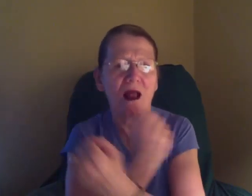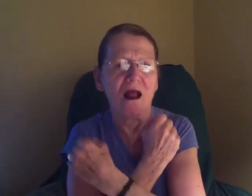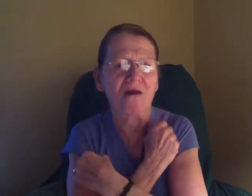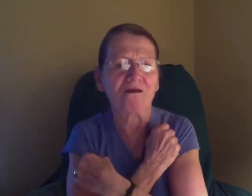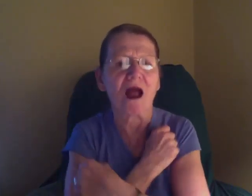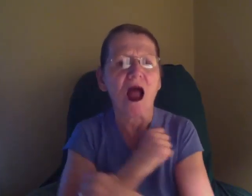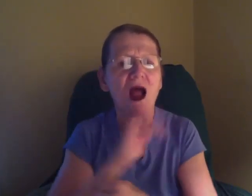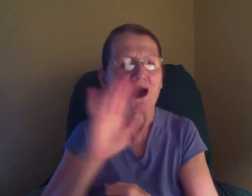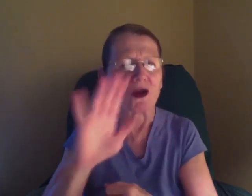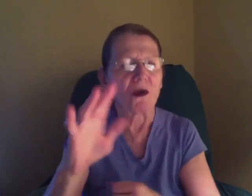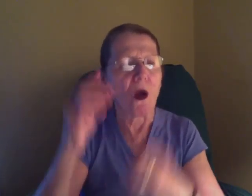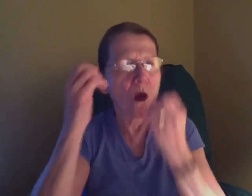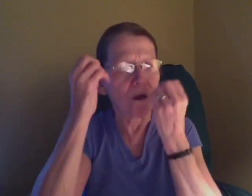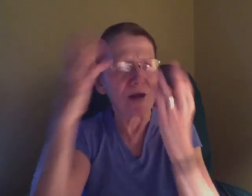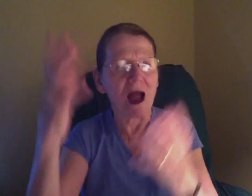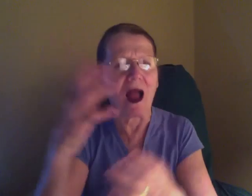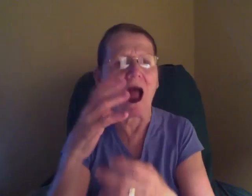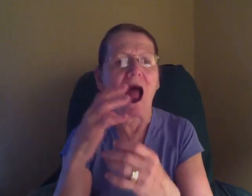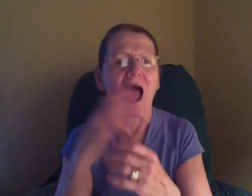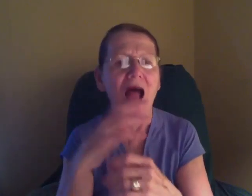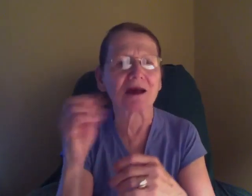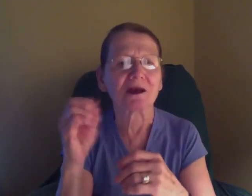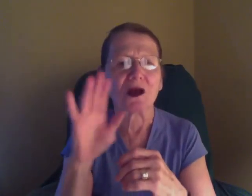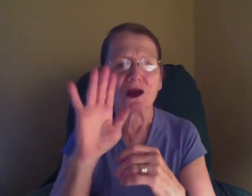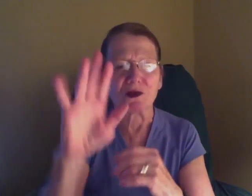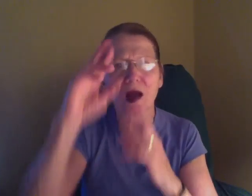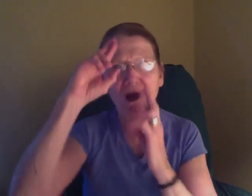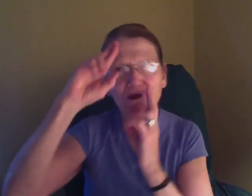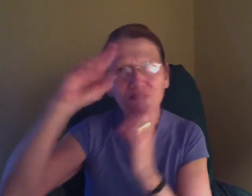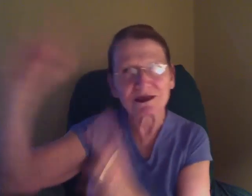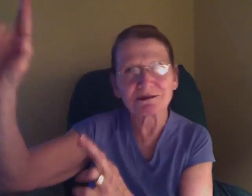going a song for sure.